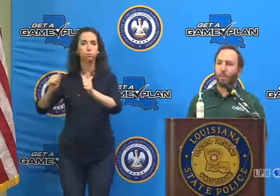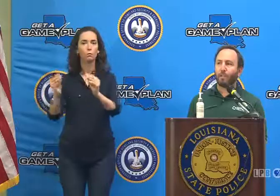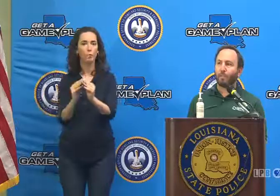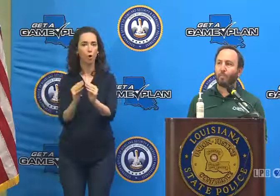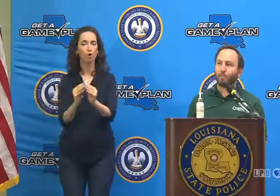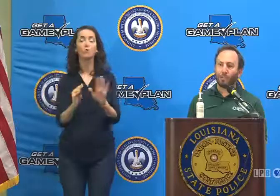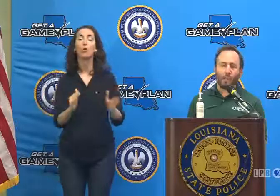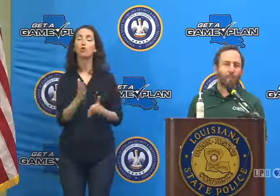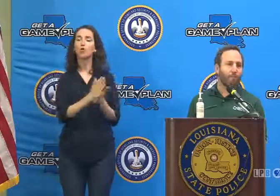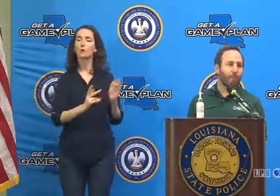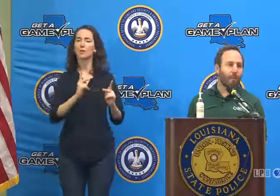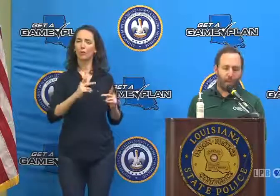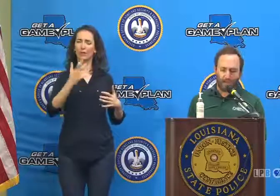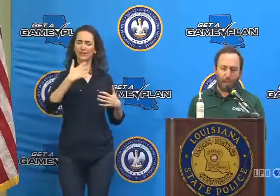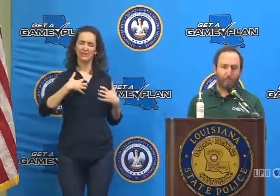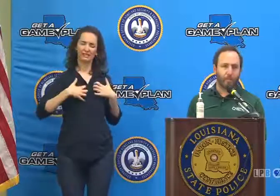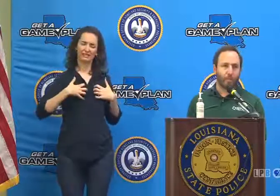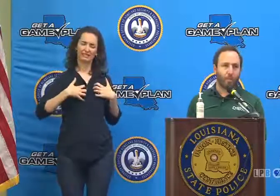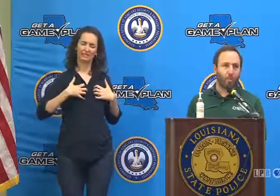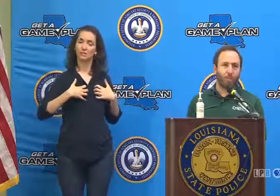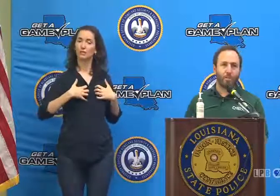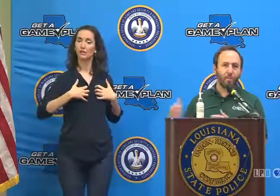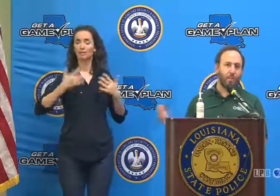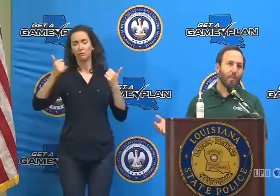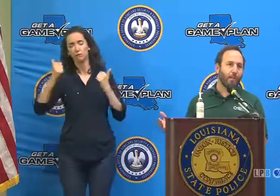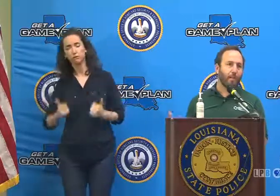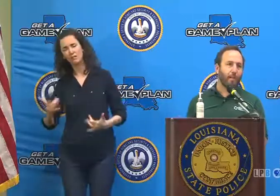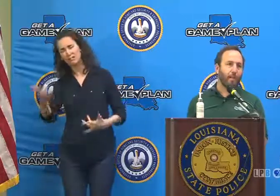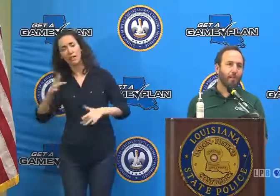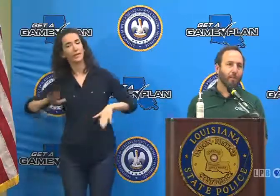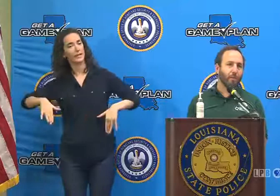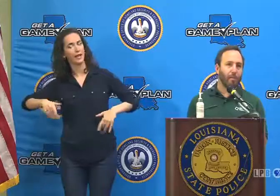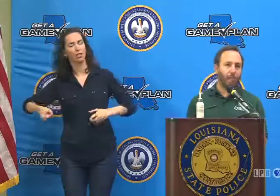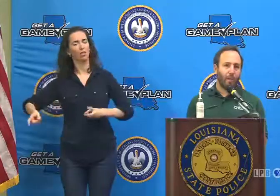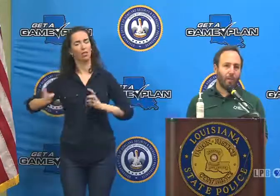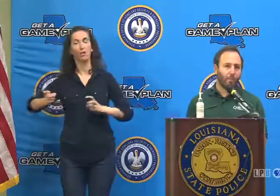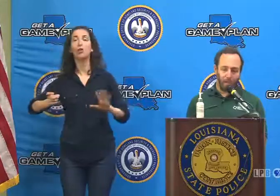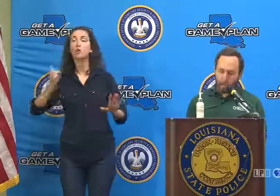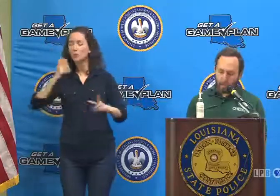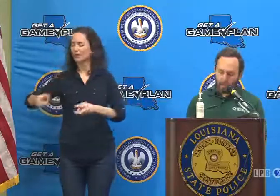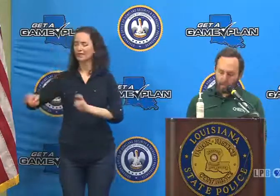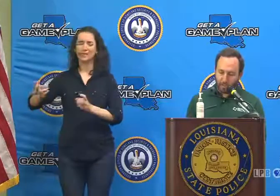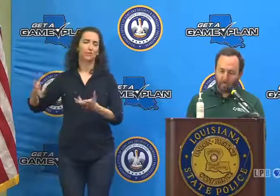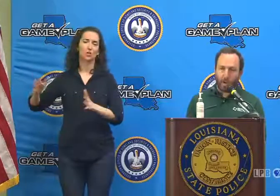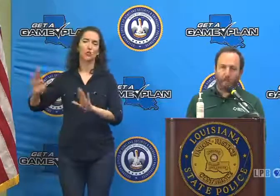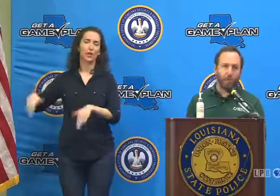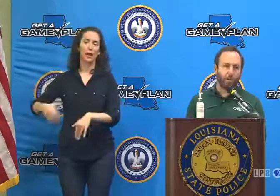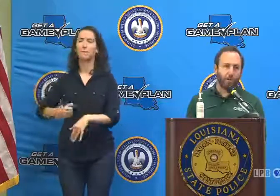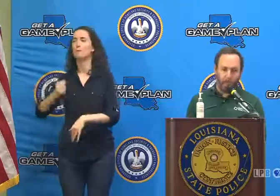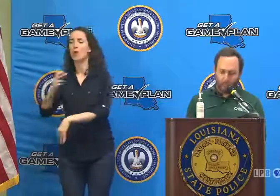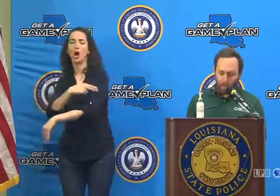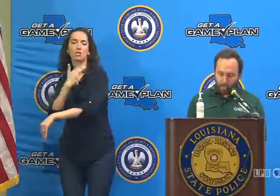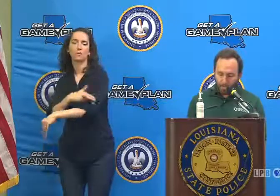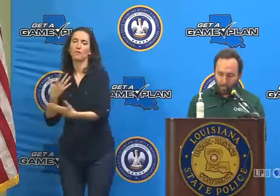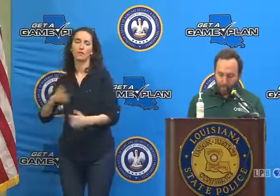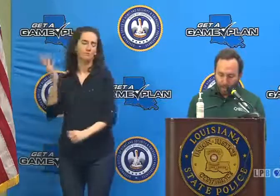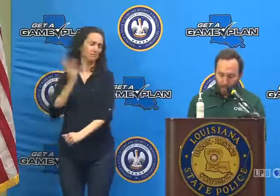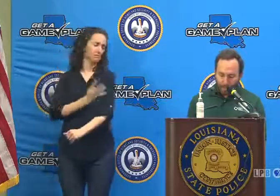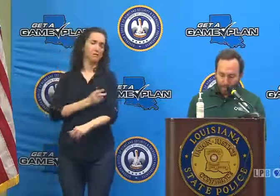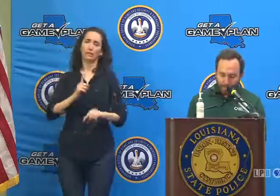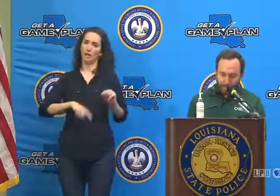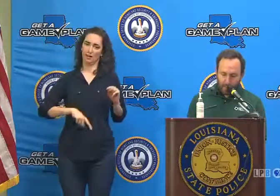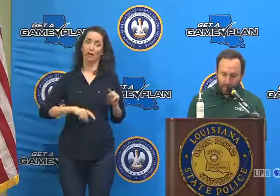becoming severe, to keep them from needing hospitalization. Once you're sick enough to be in a hospital, it's too late to receive monoclonal antibodies.